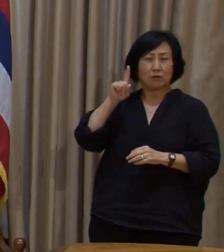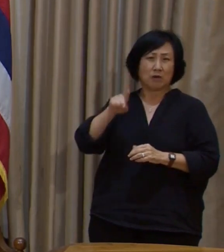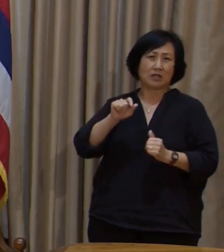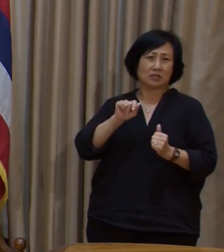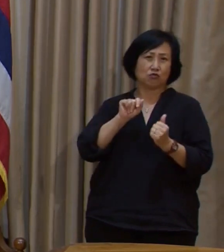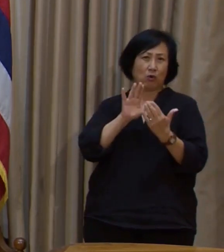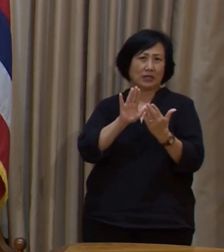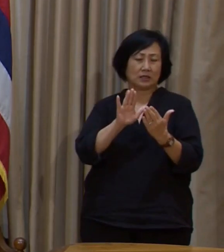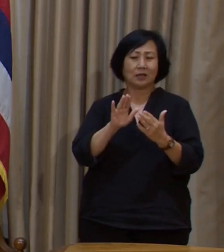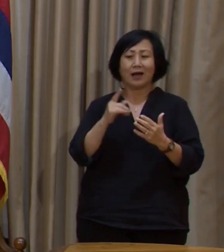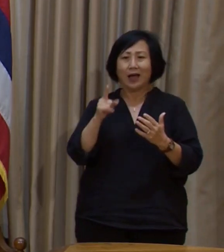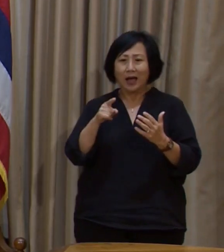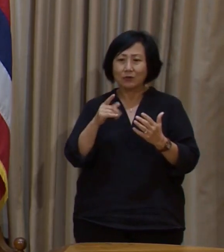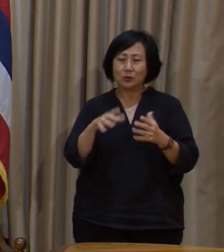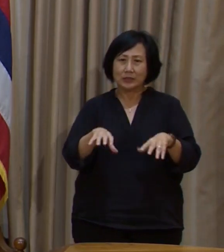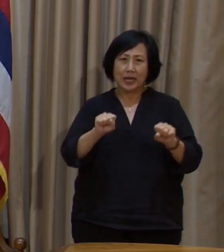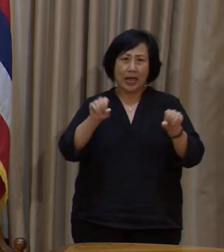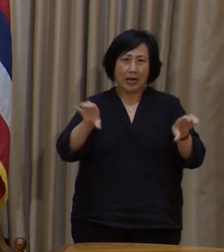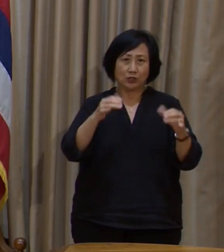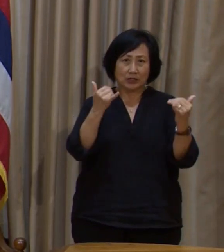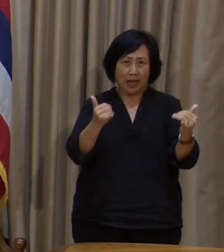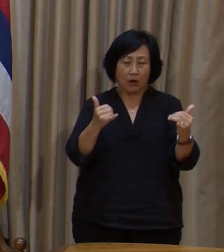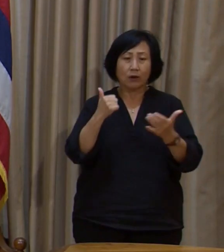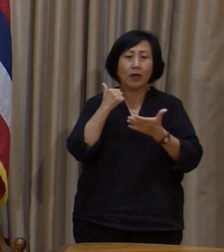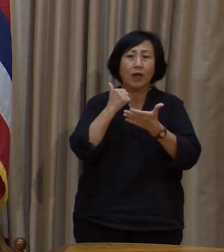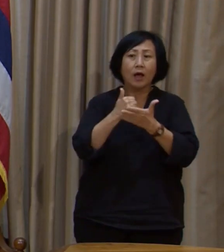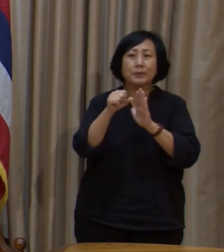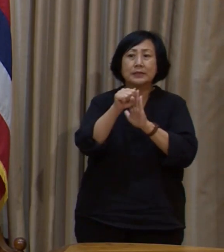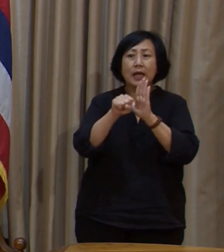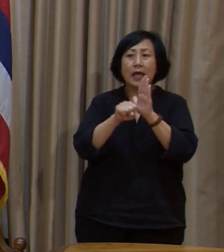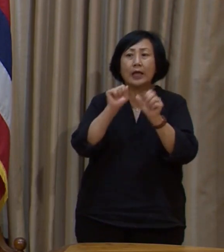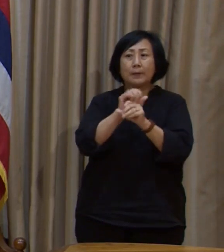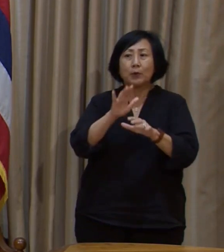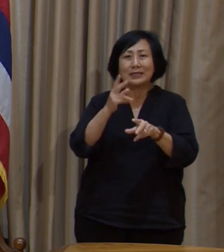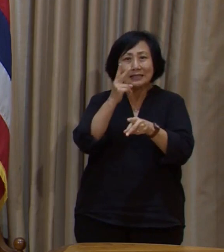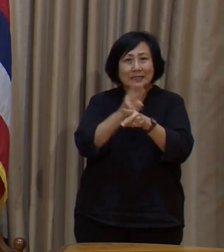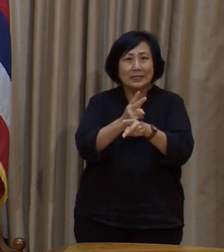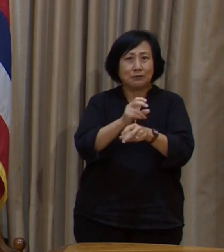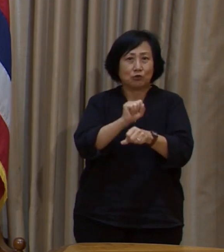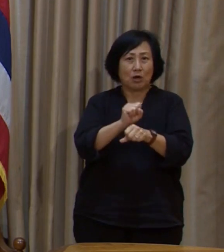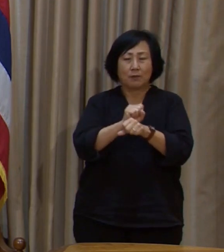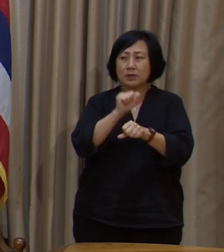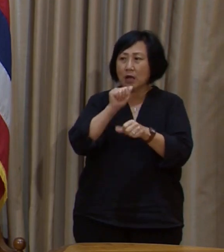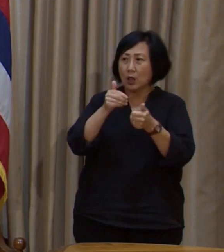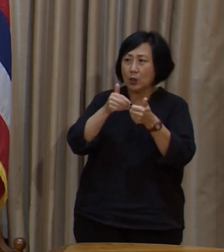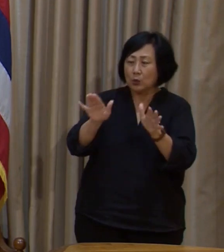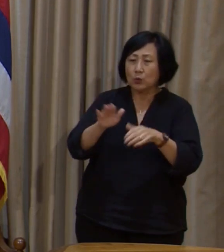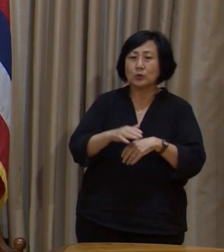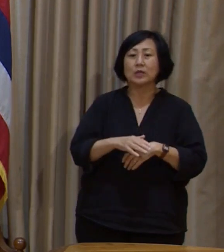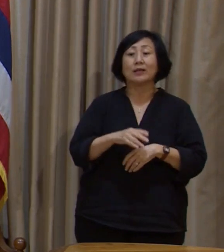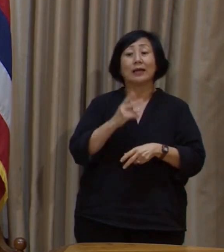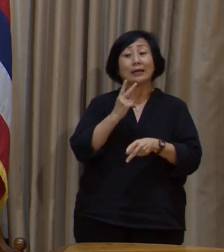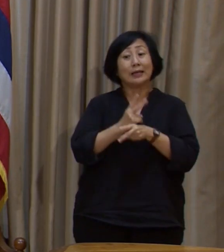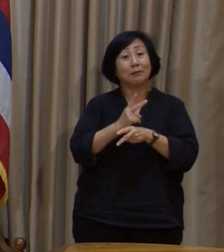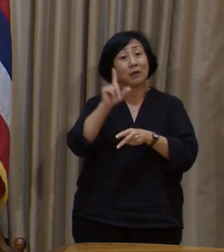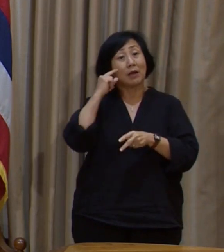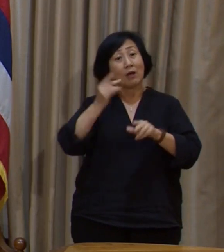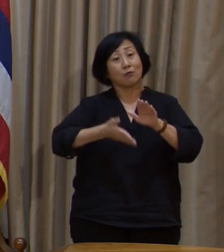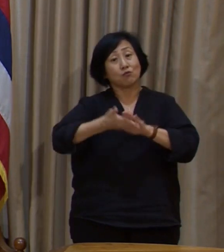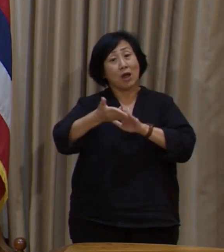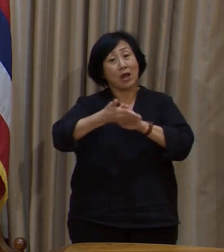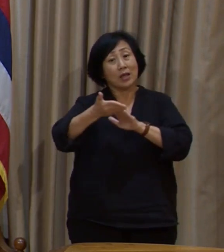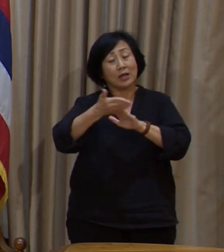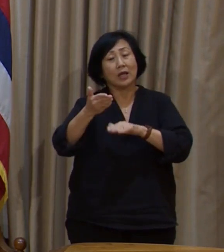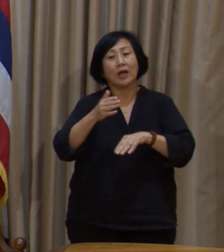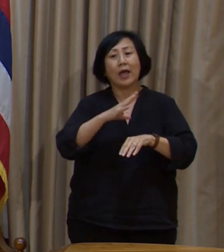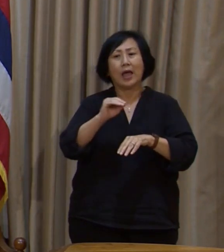steps now to enable state employees to remain in their jobs that keep the government running and